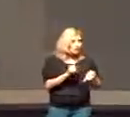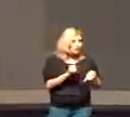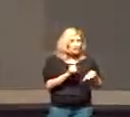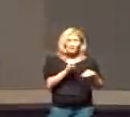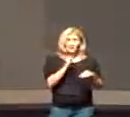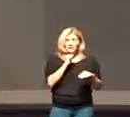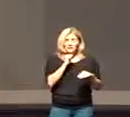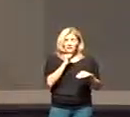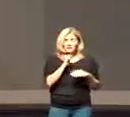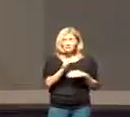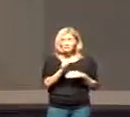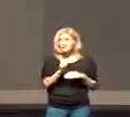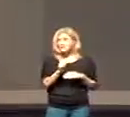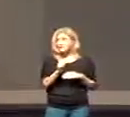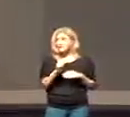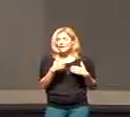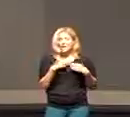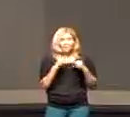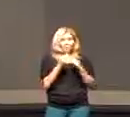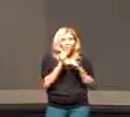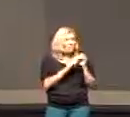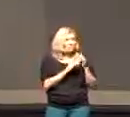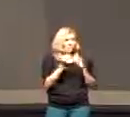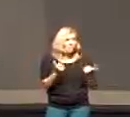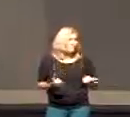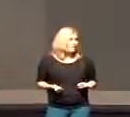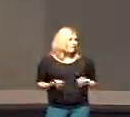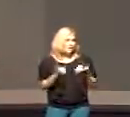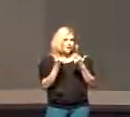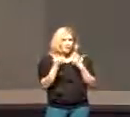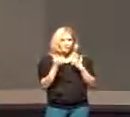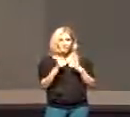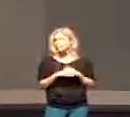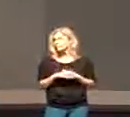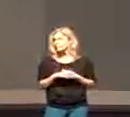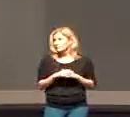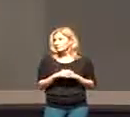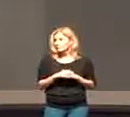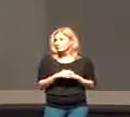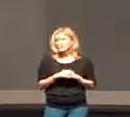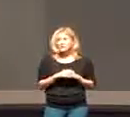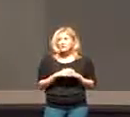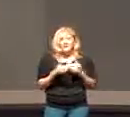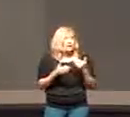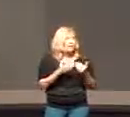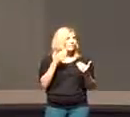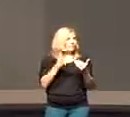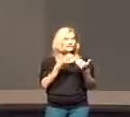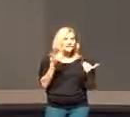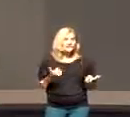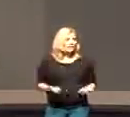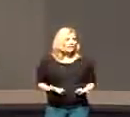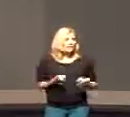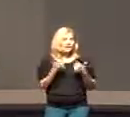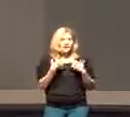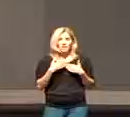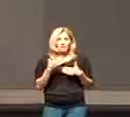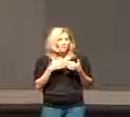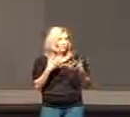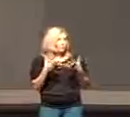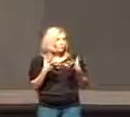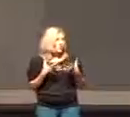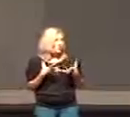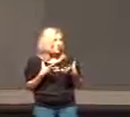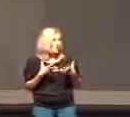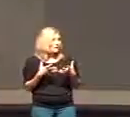is not a call to have a more comfortable life to have an easy life to have what you want